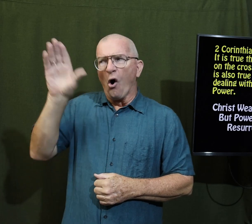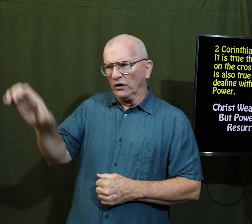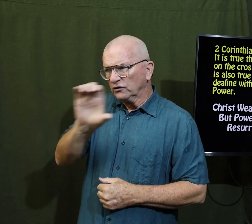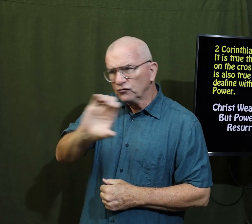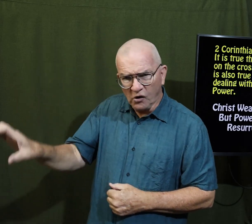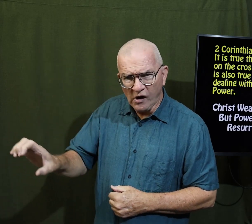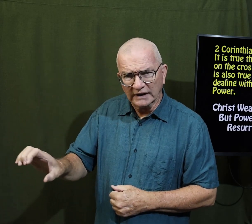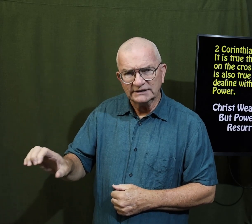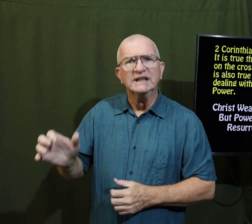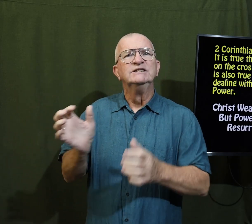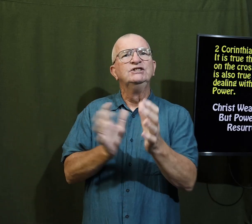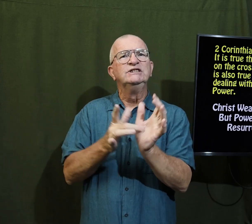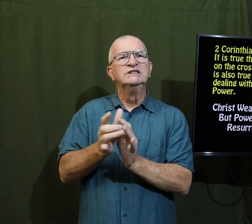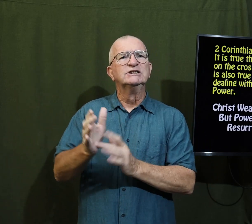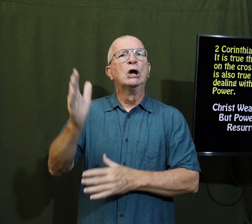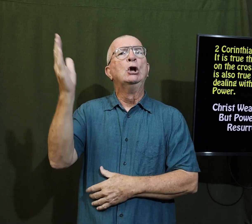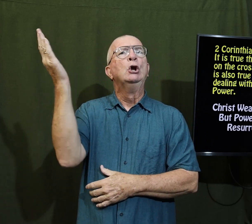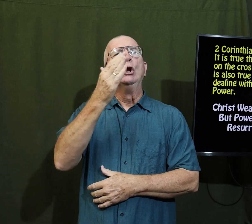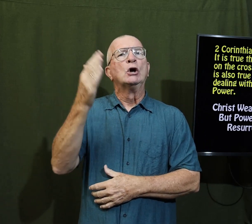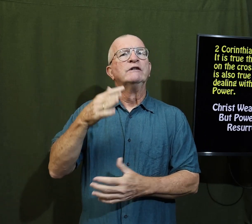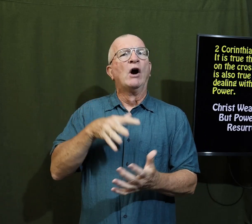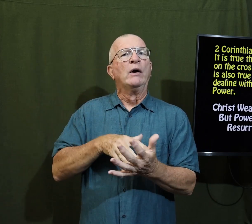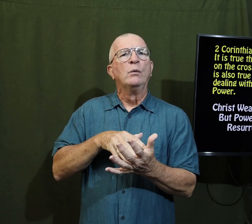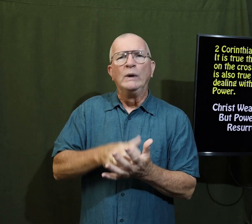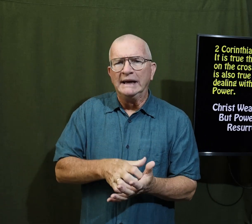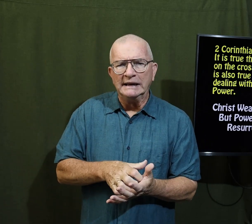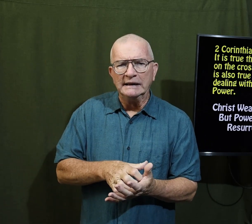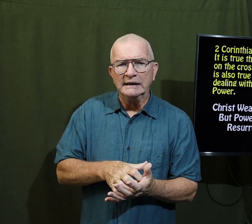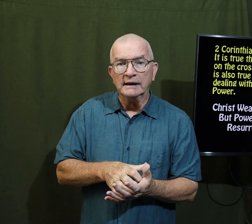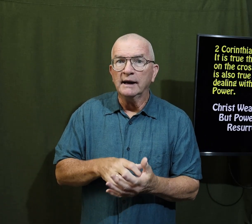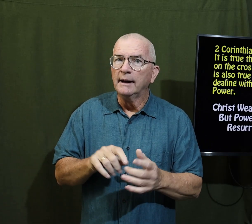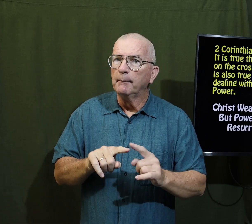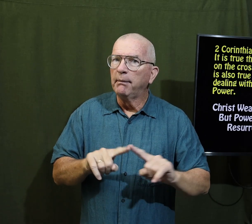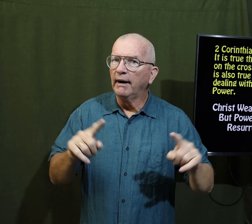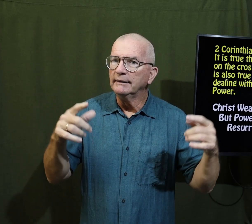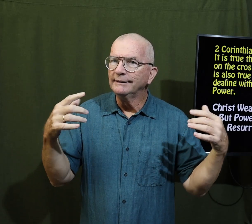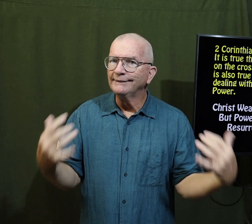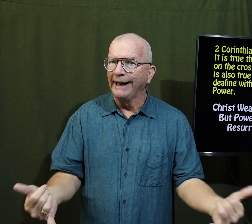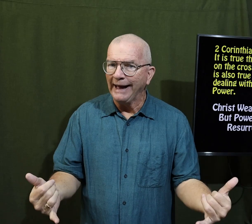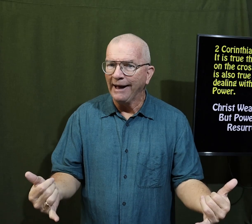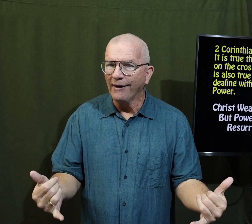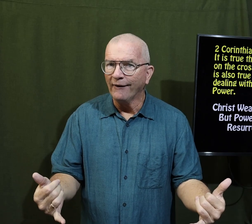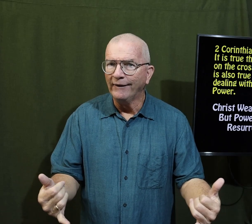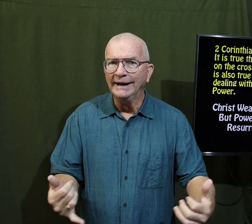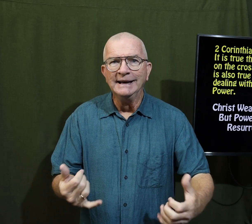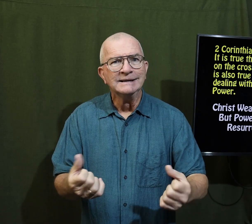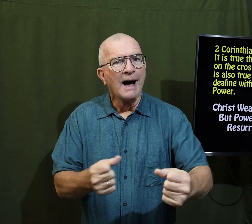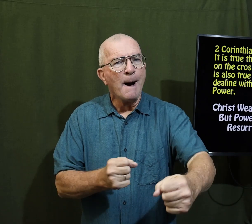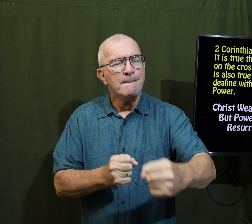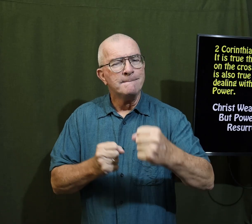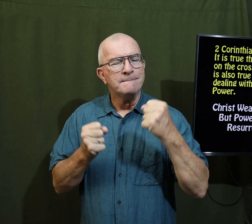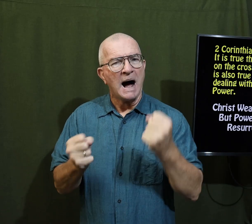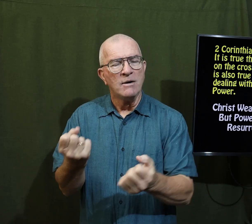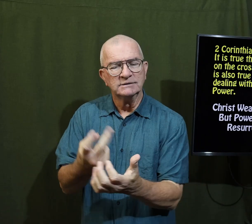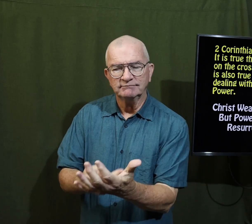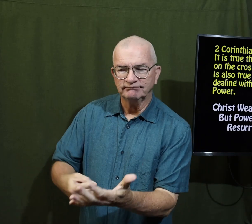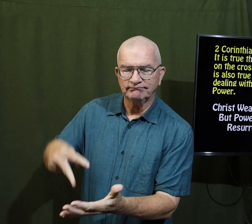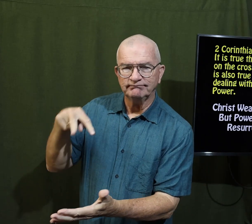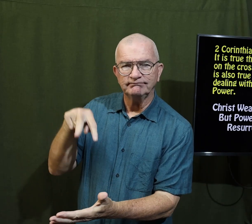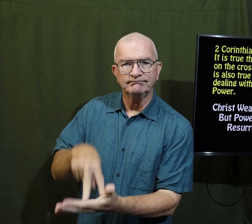on the cross Jesus looked very weak but now the power